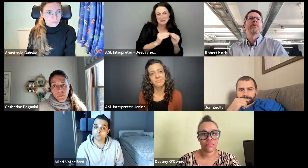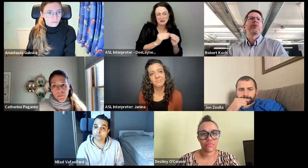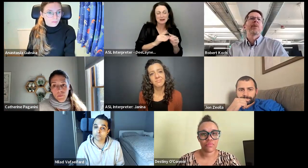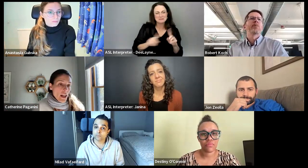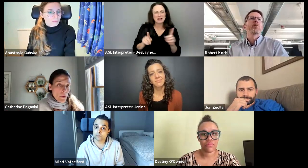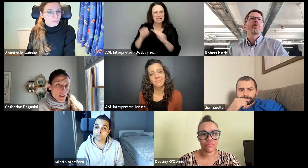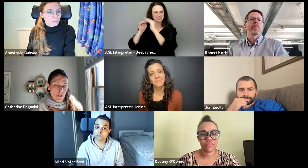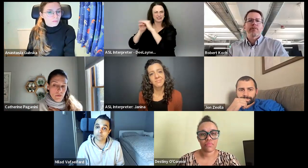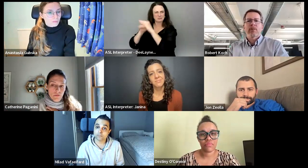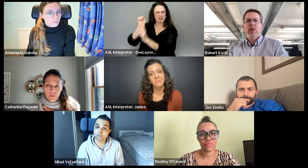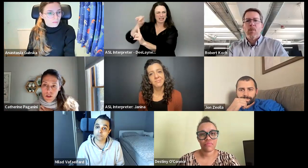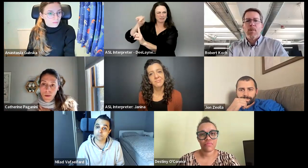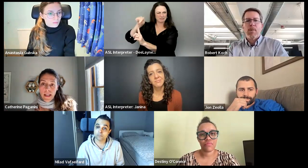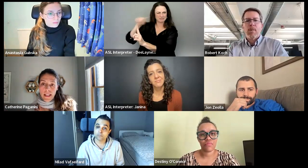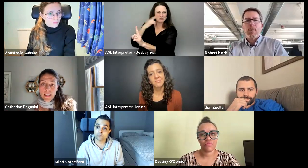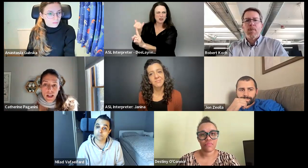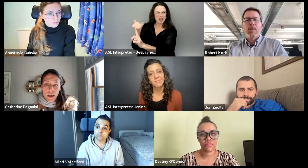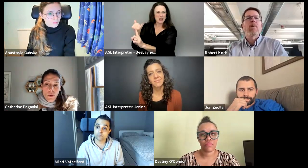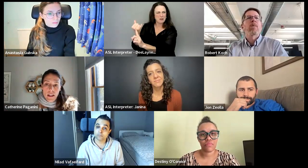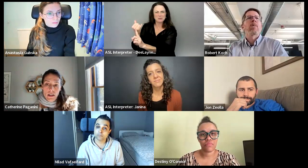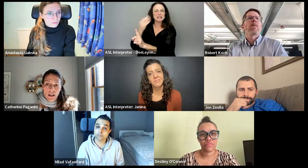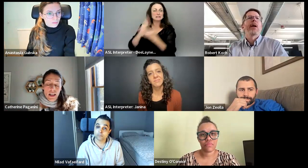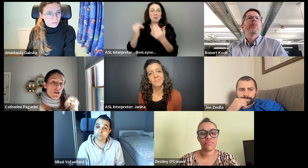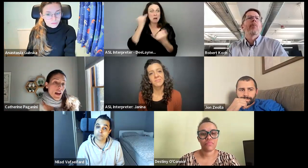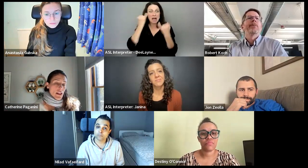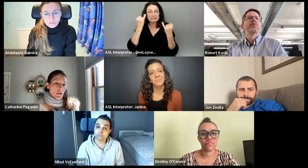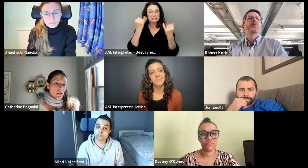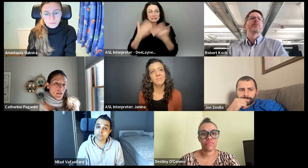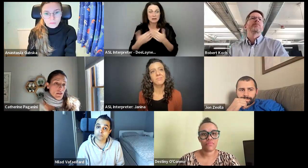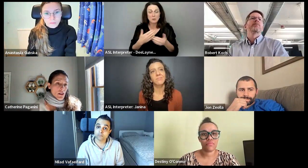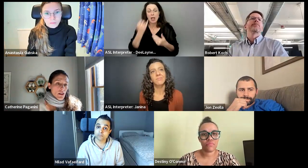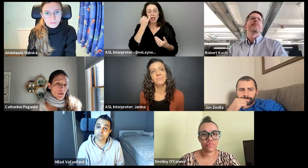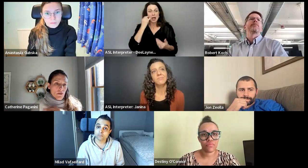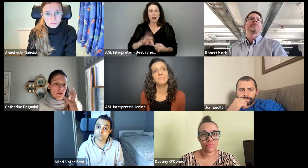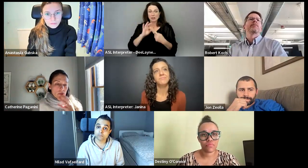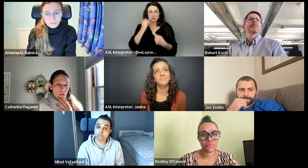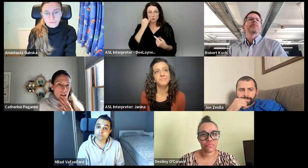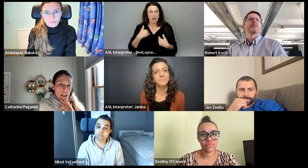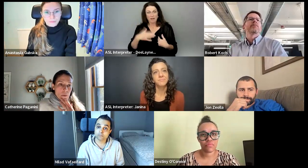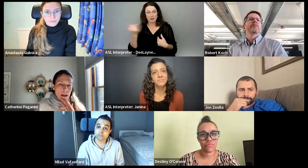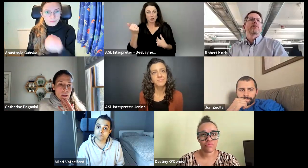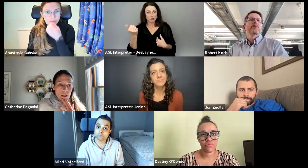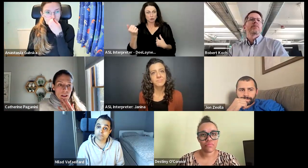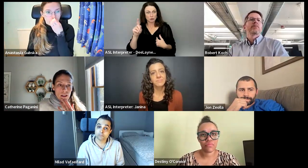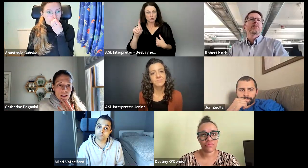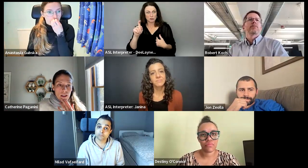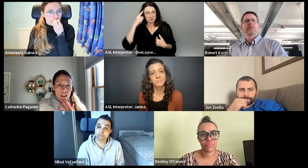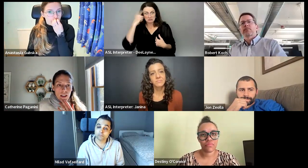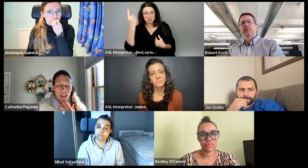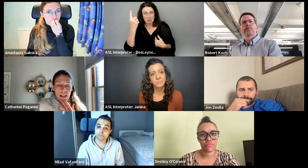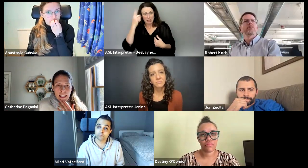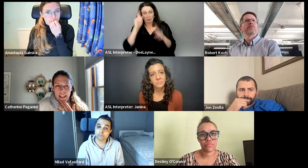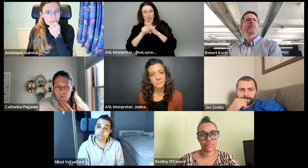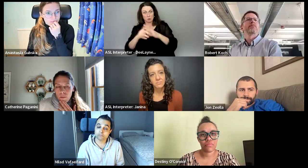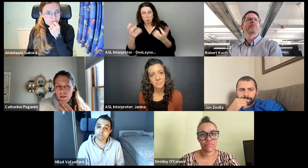yeah, I mean, some ideas anyways, unless you have like another thing in mind, but